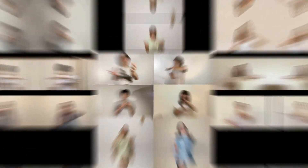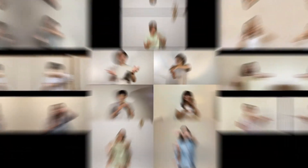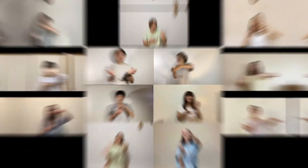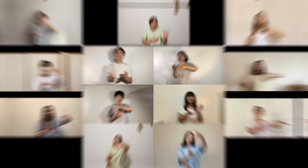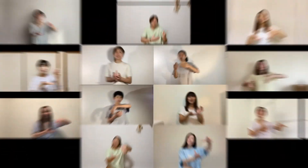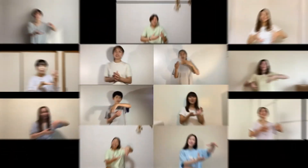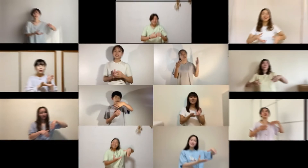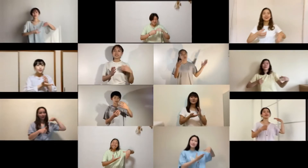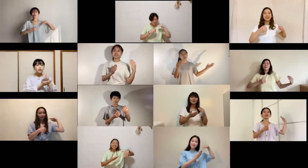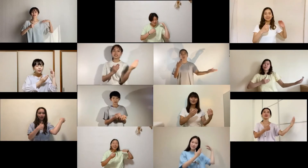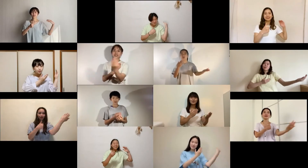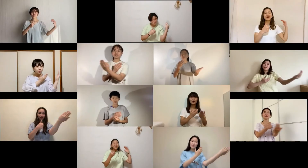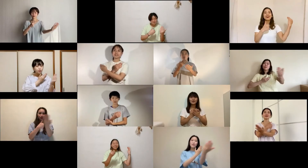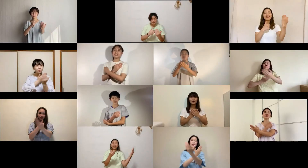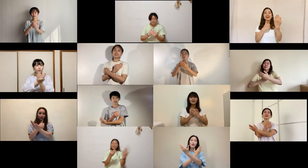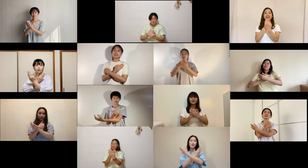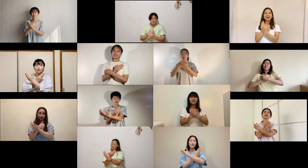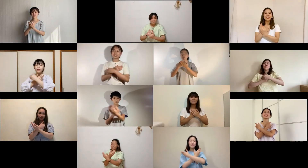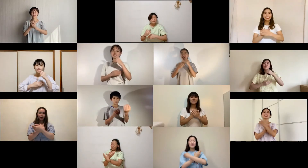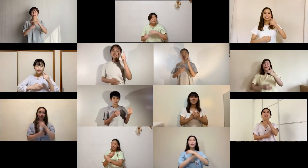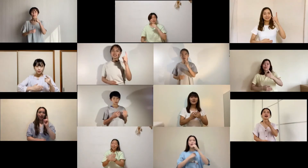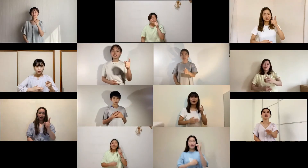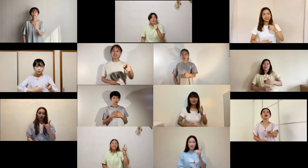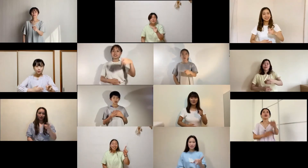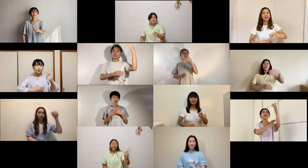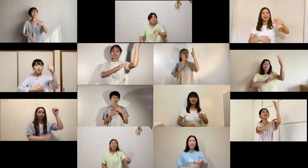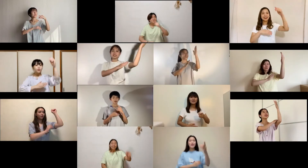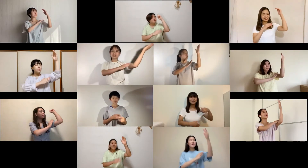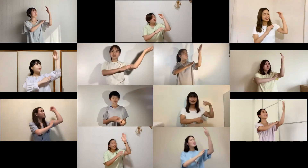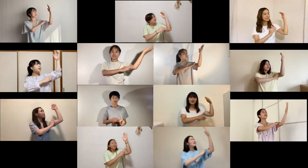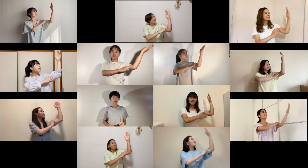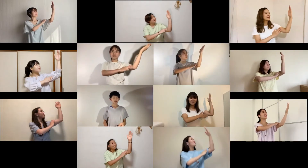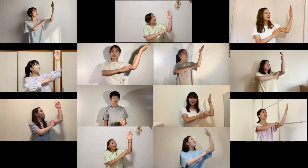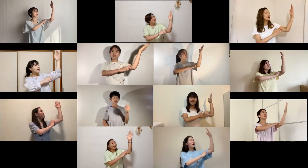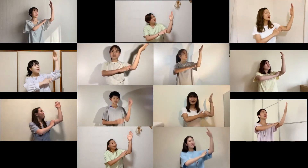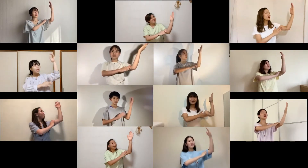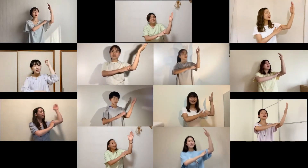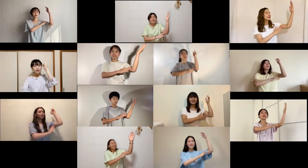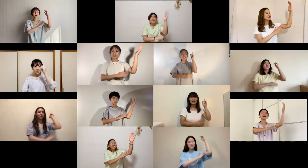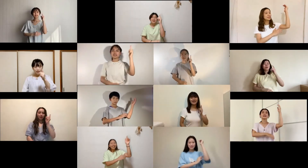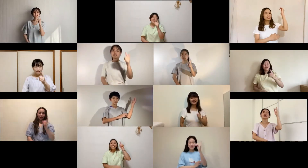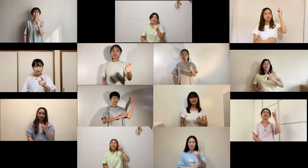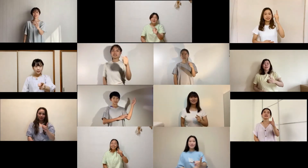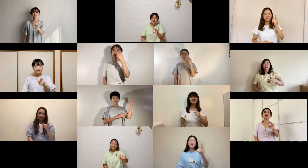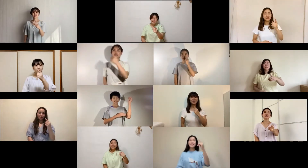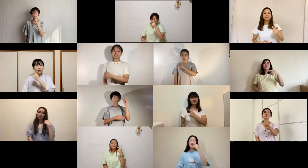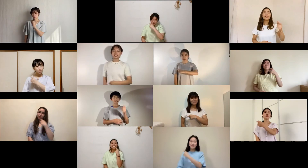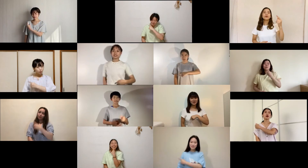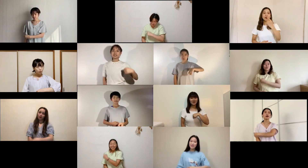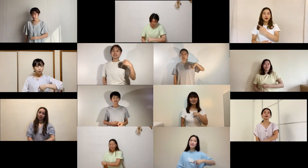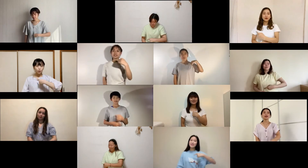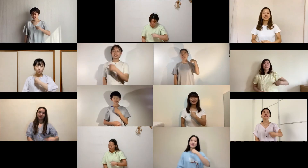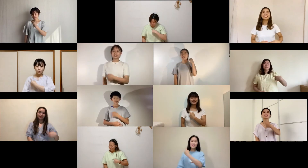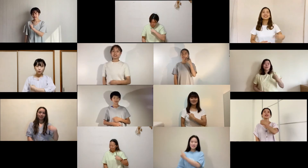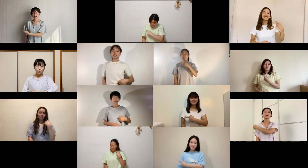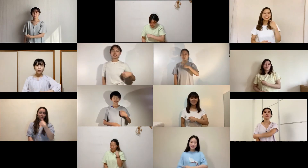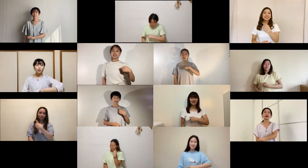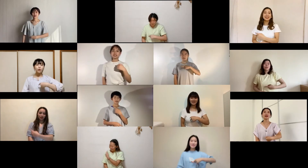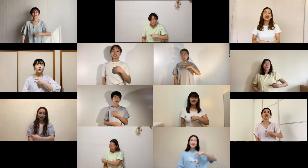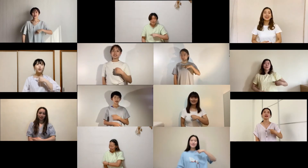hands that hold the world are holding your heart This is the promise He made